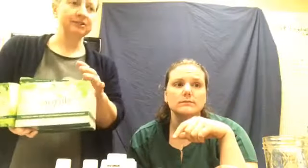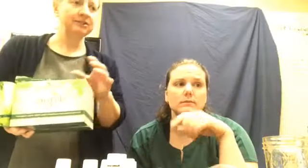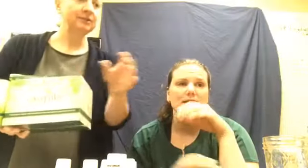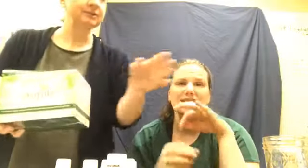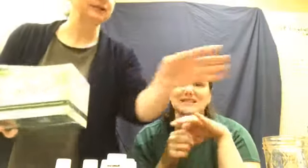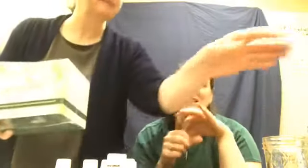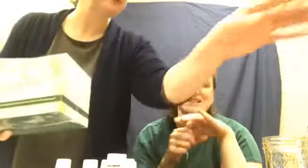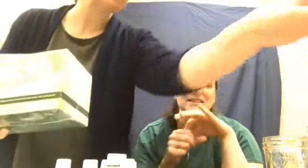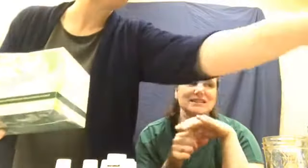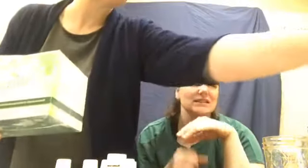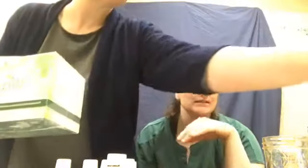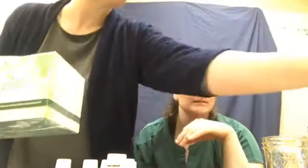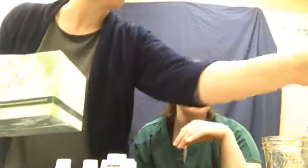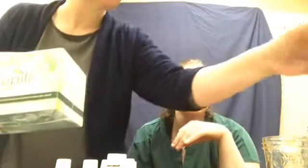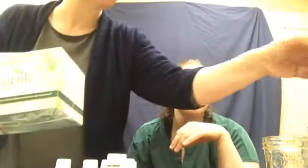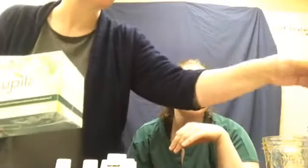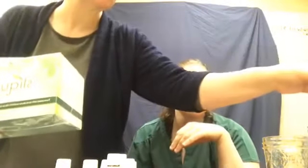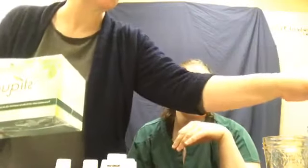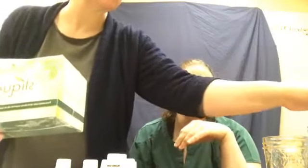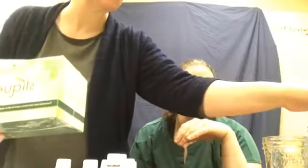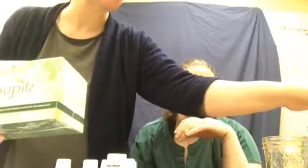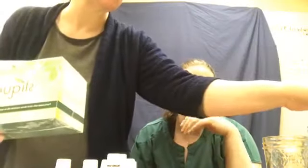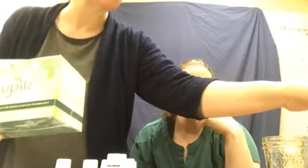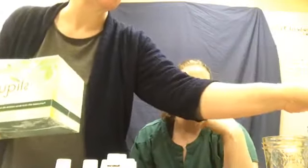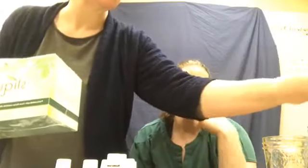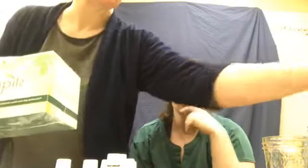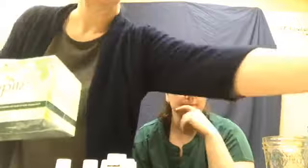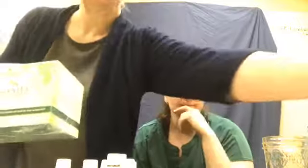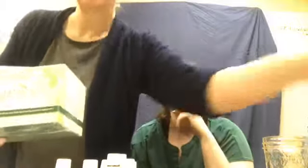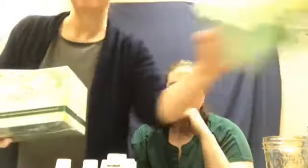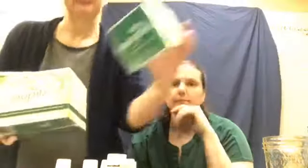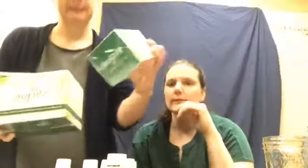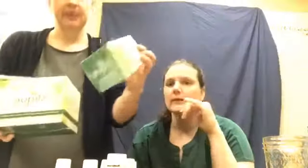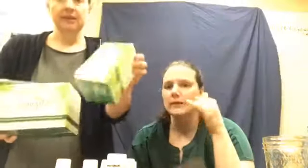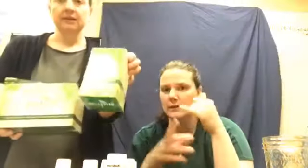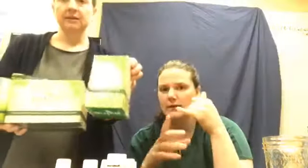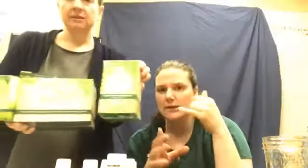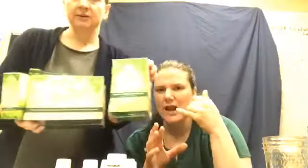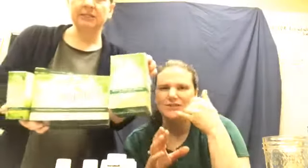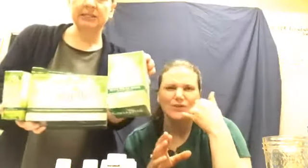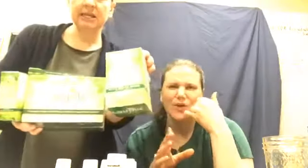is holding up our phone over here. Okay. So, the T.